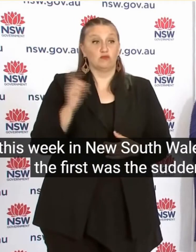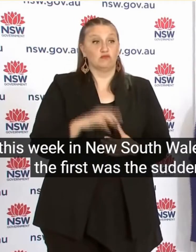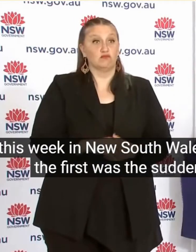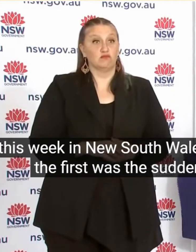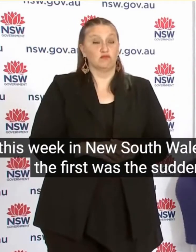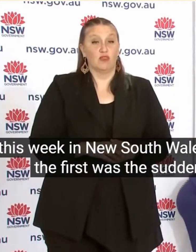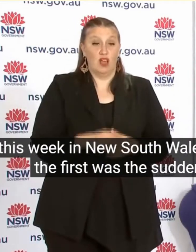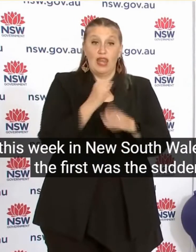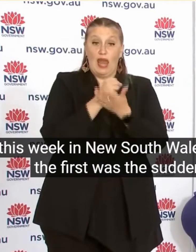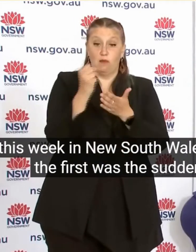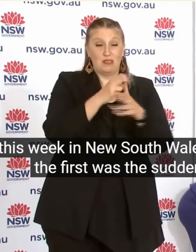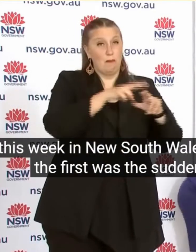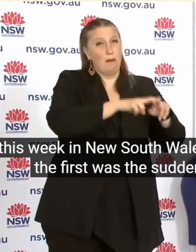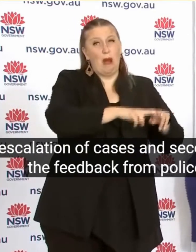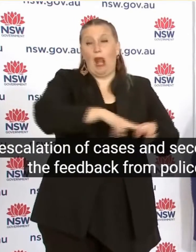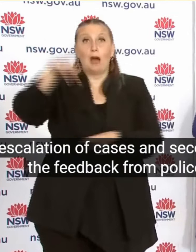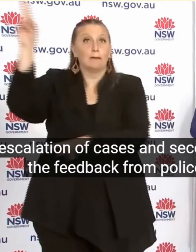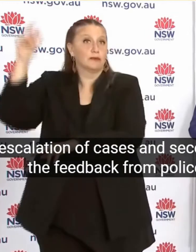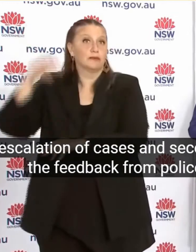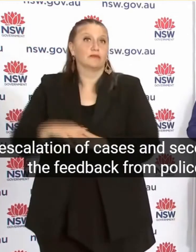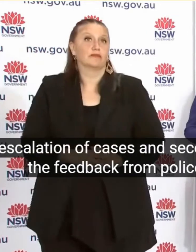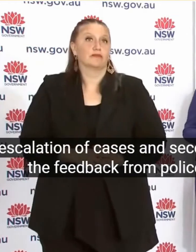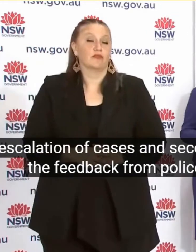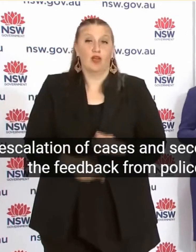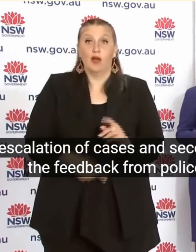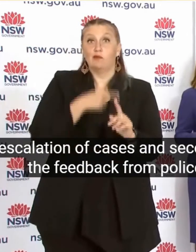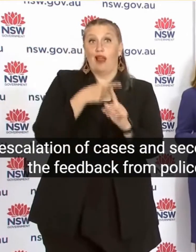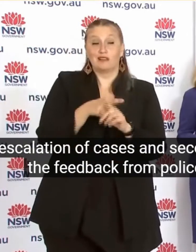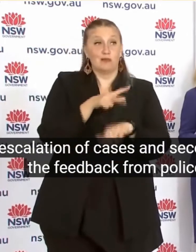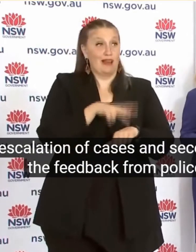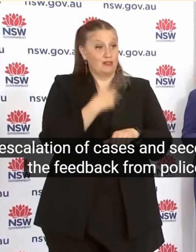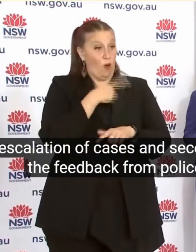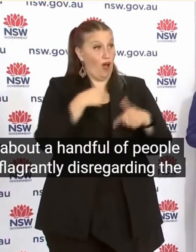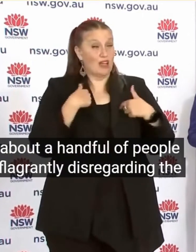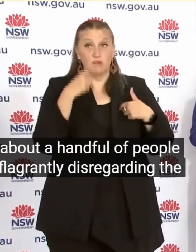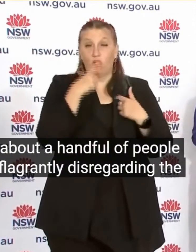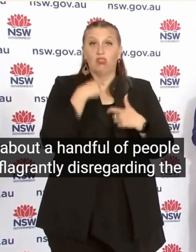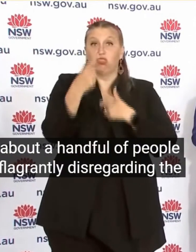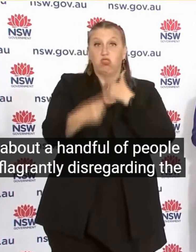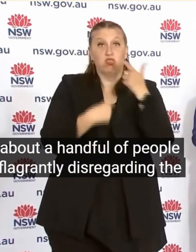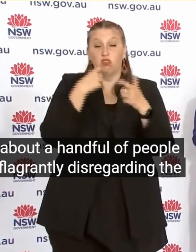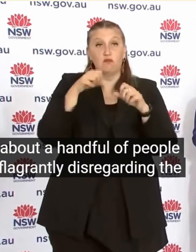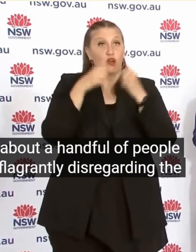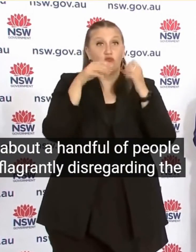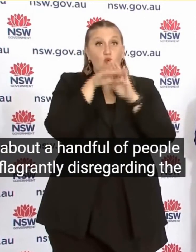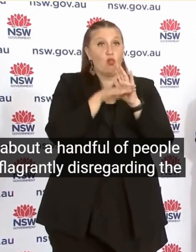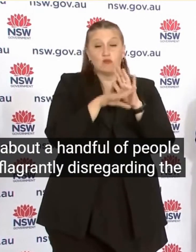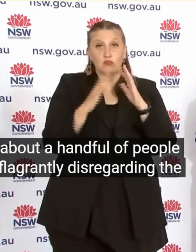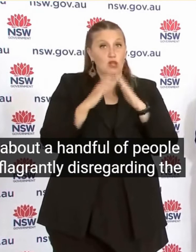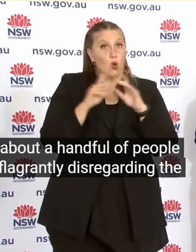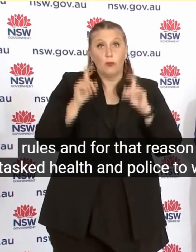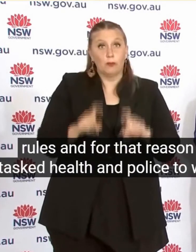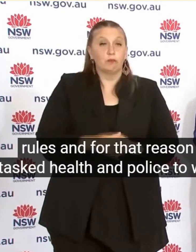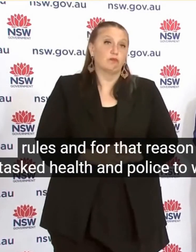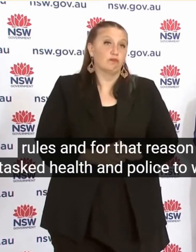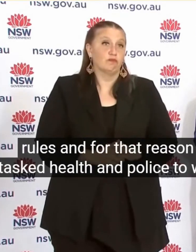back From Police About A Handful Of People Flagrantly Disregarding The Rules And For That Reason I